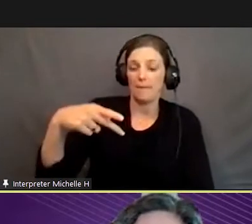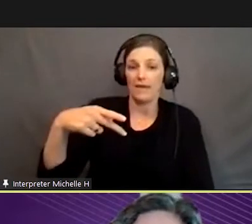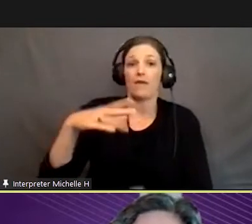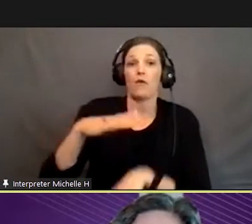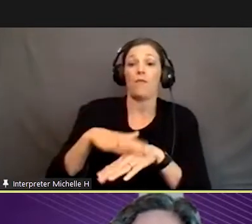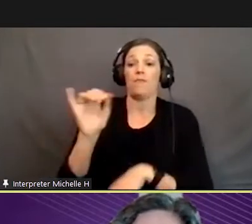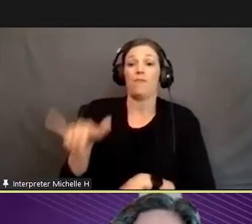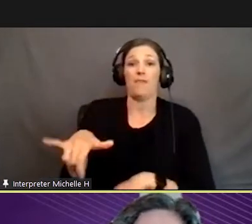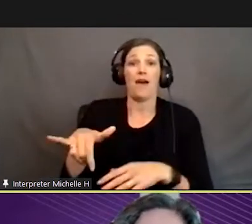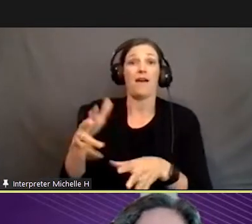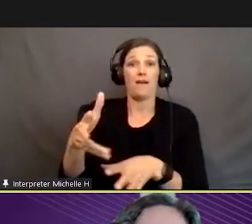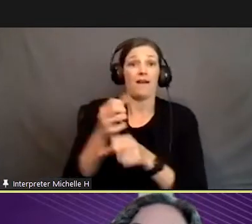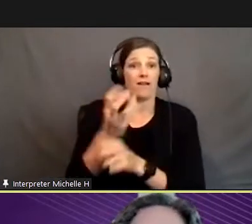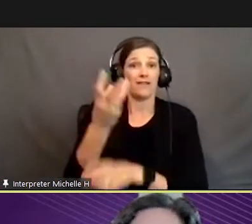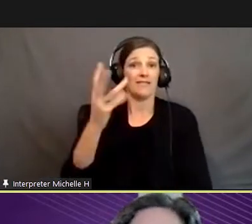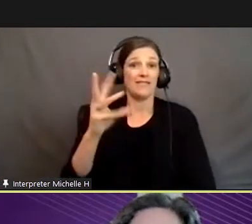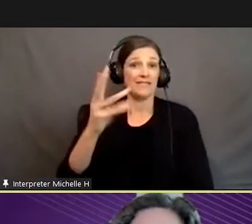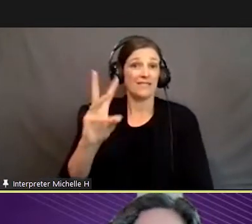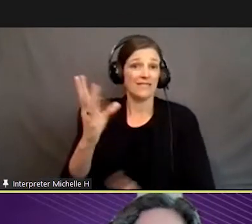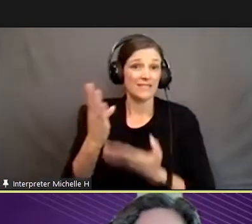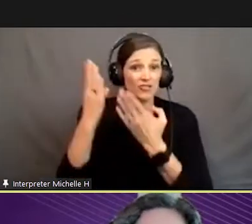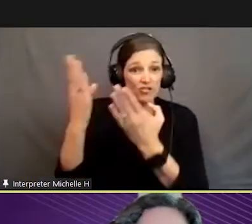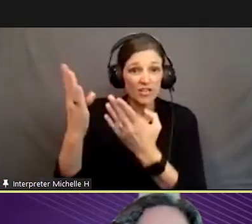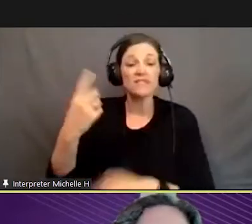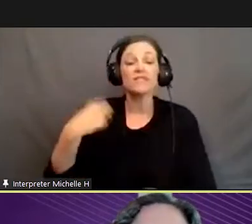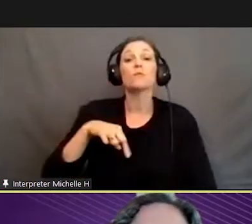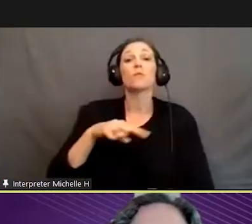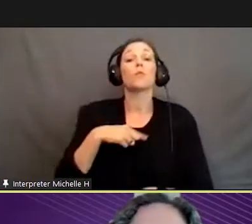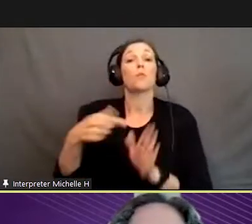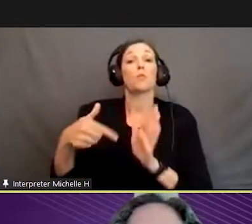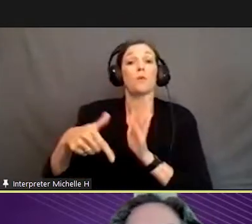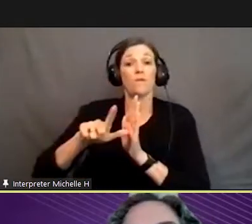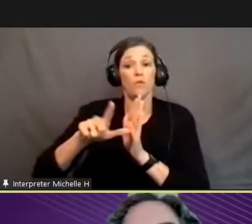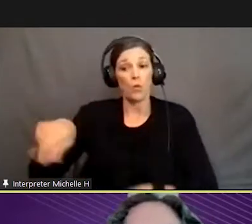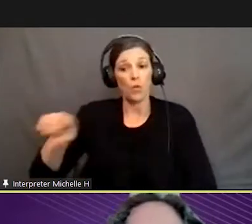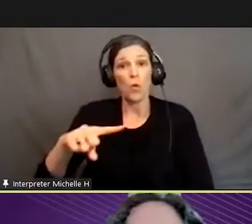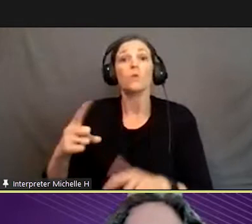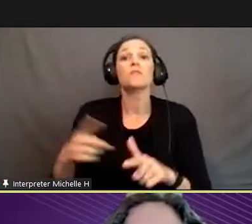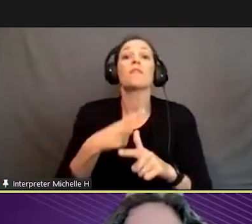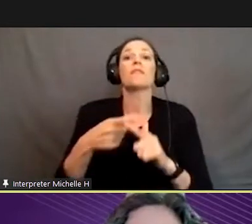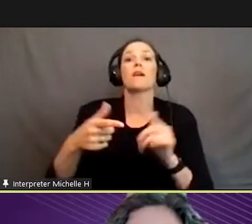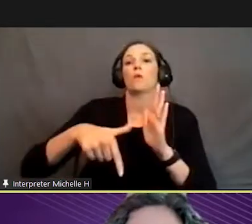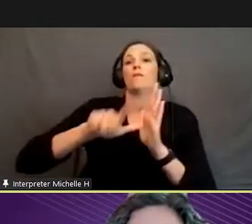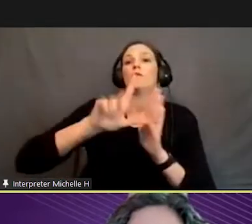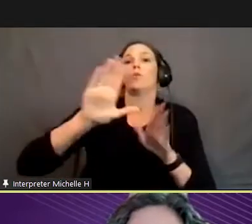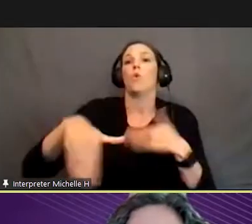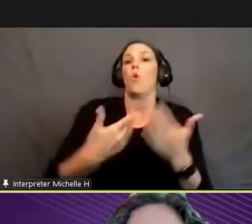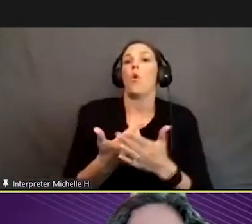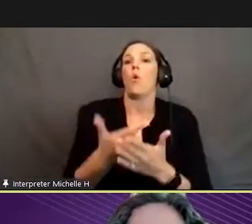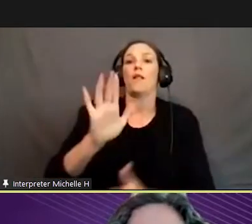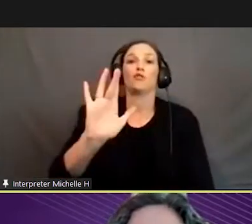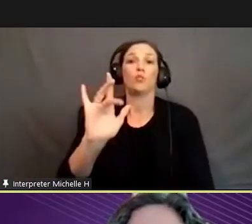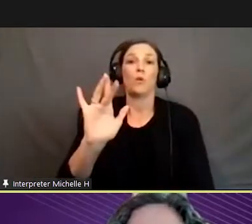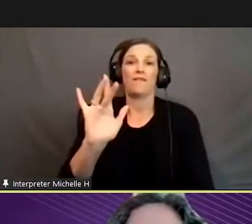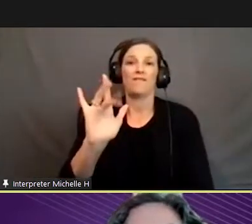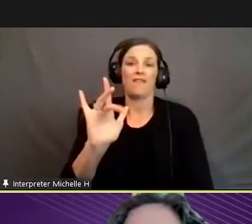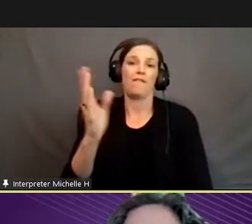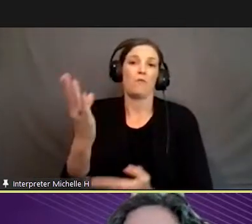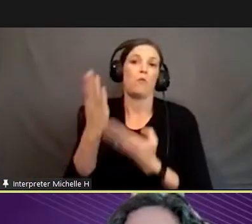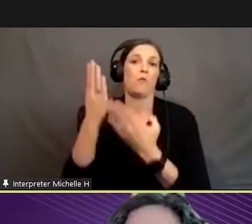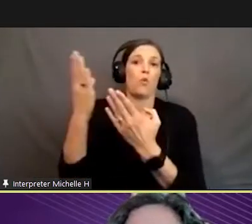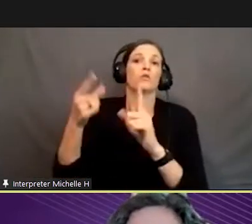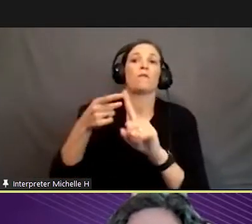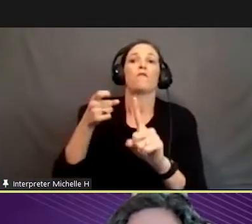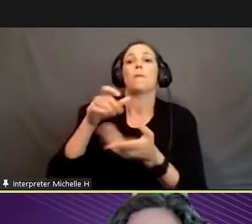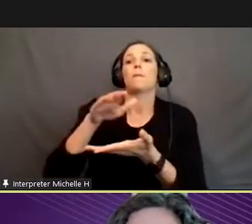16 suggestions, so we were going to review those, and we reviewed all 25 of the proposals from the